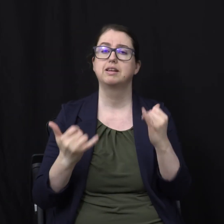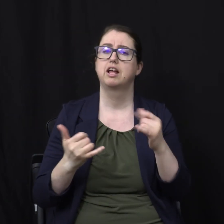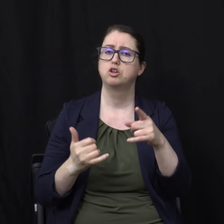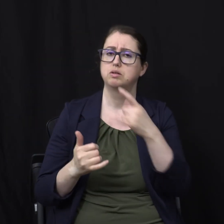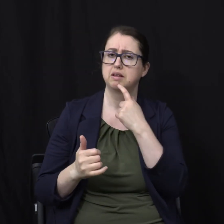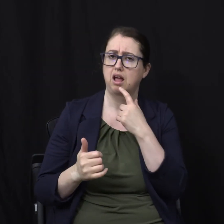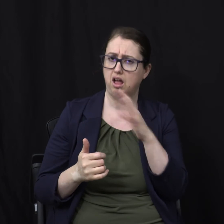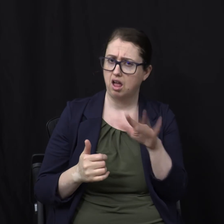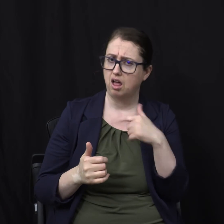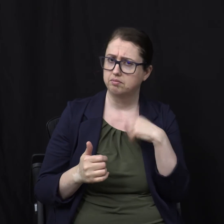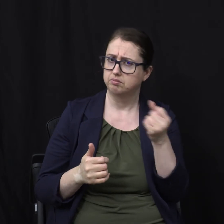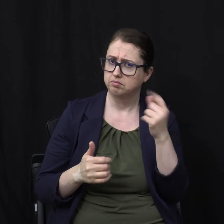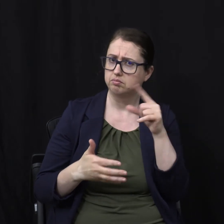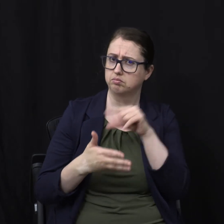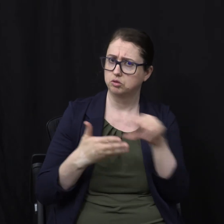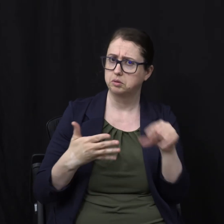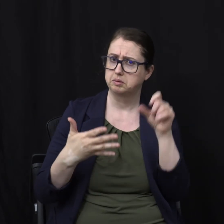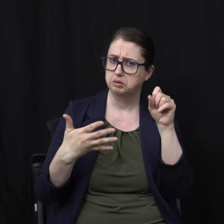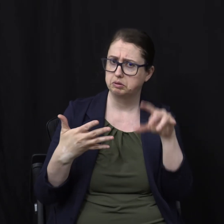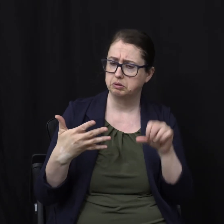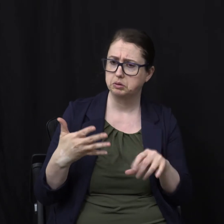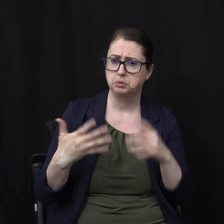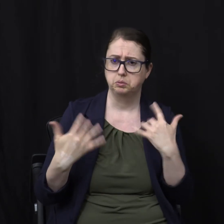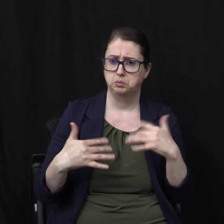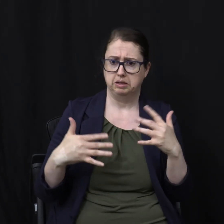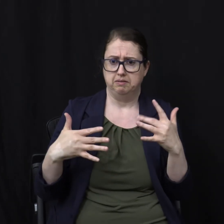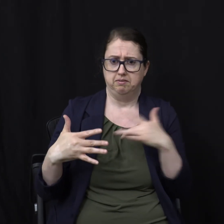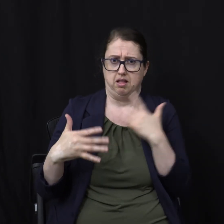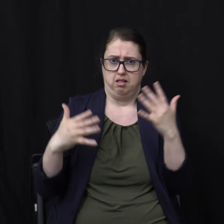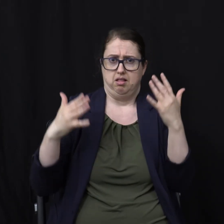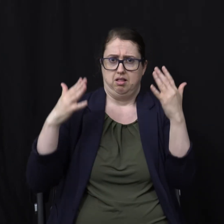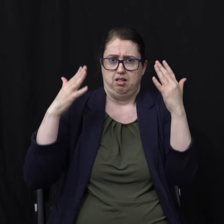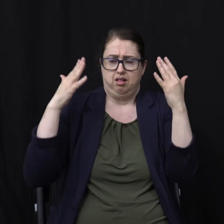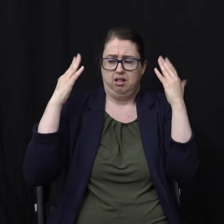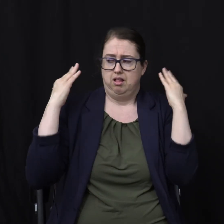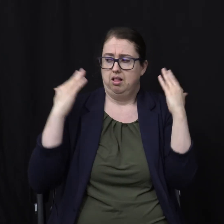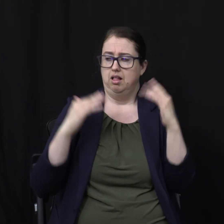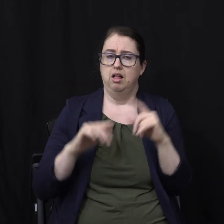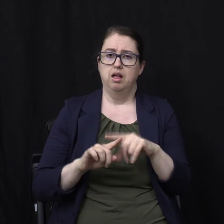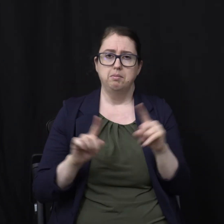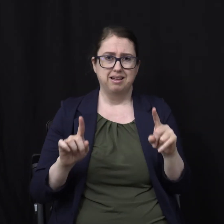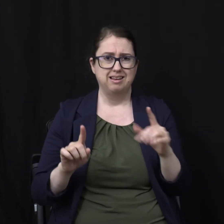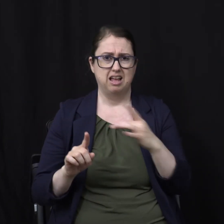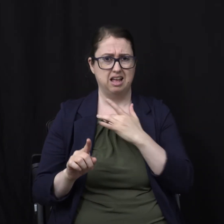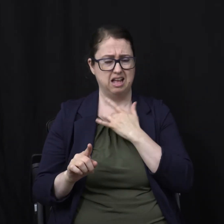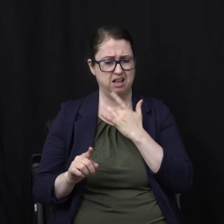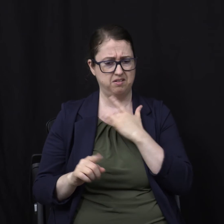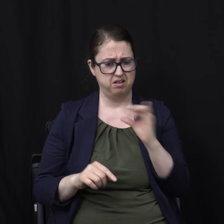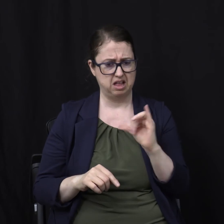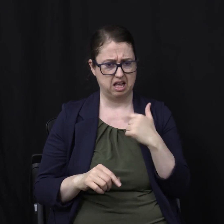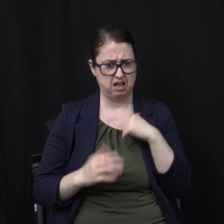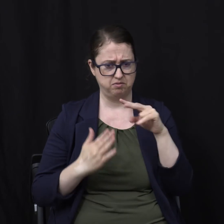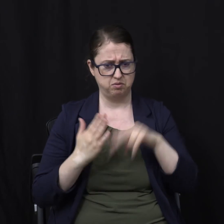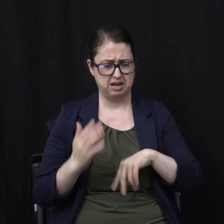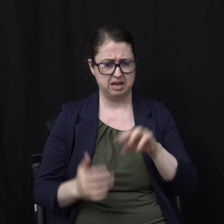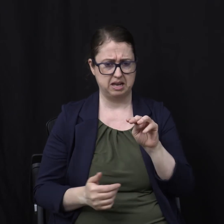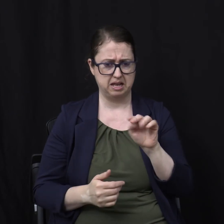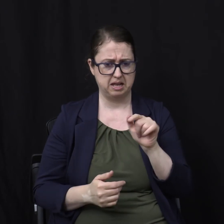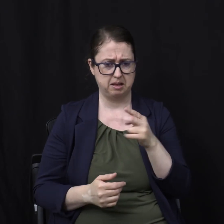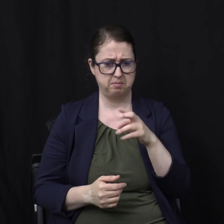Okay Scott I'm hearing all of this And like all of this is a lot But I feel like I've read In Matthew 25 Somewhere about